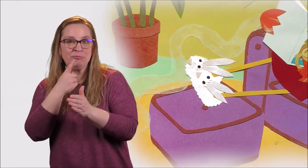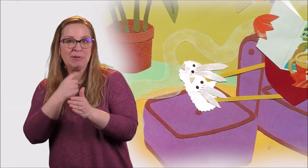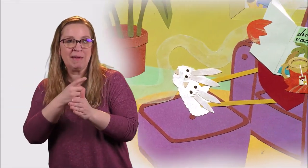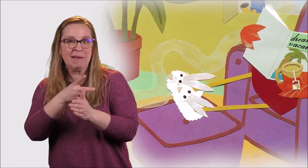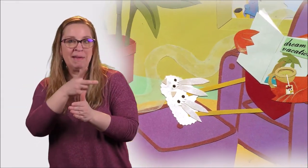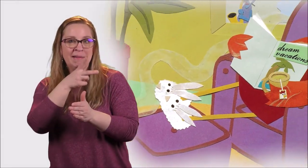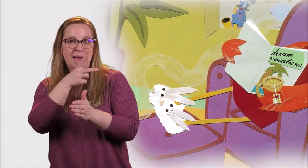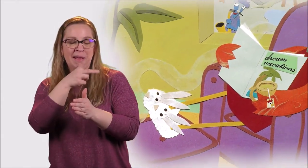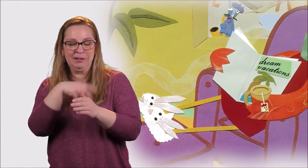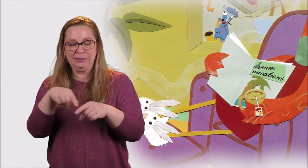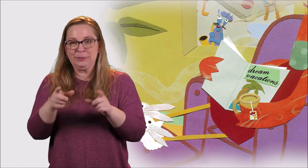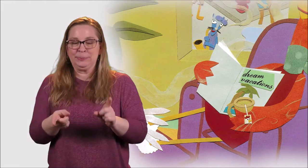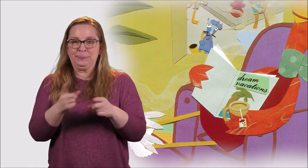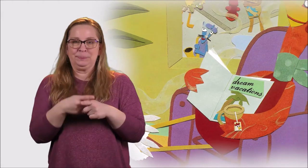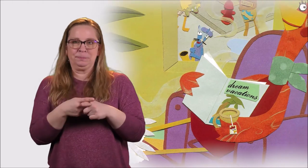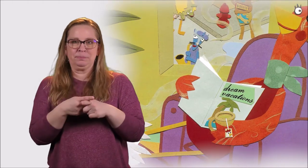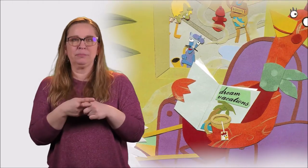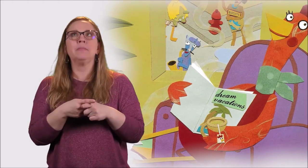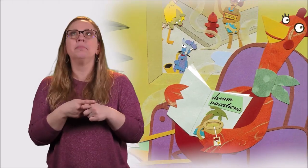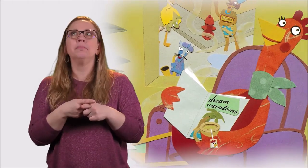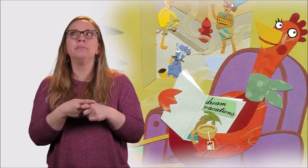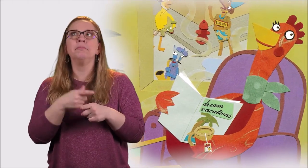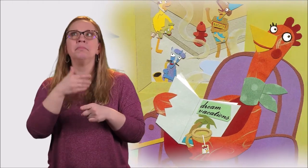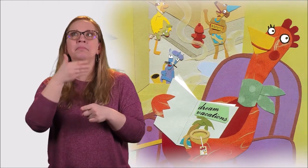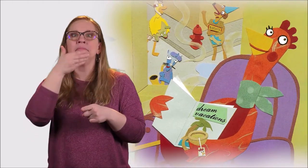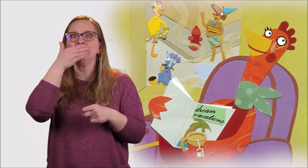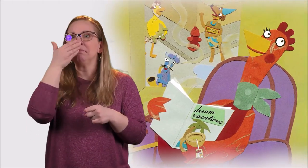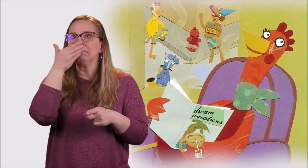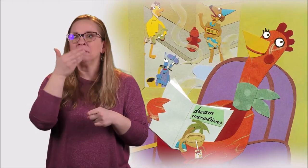My lovely little pizza must be ready, she thought.